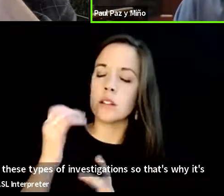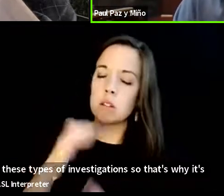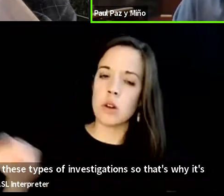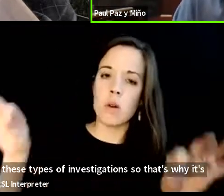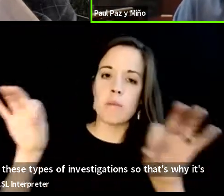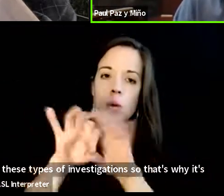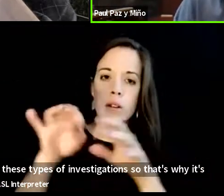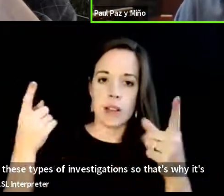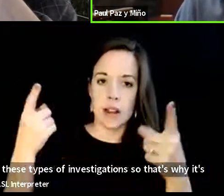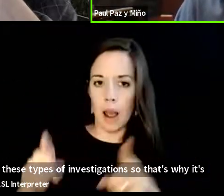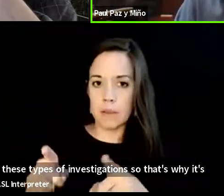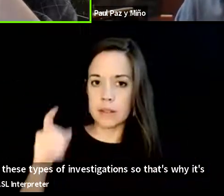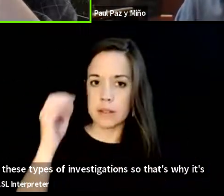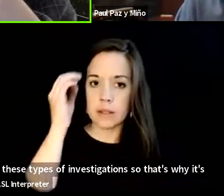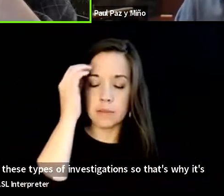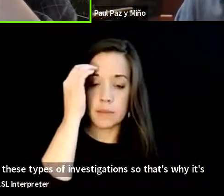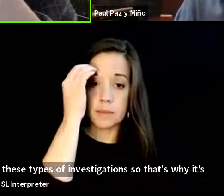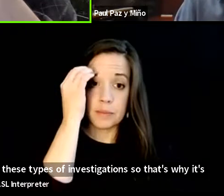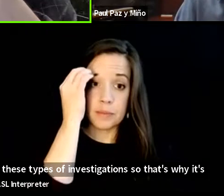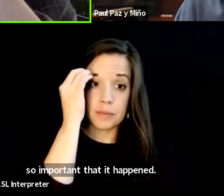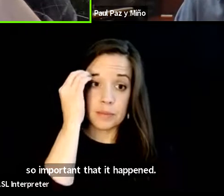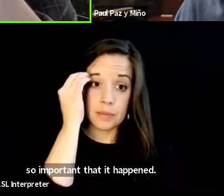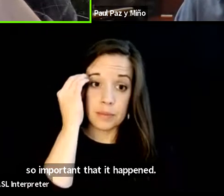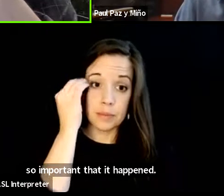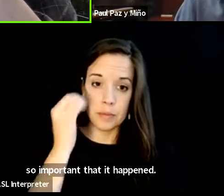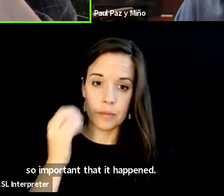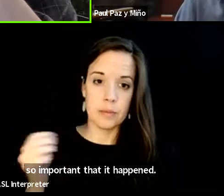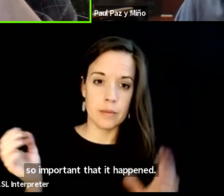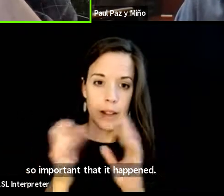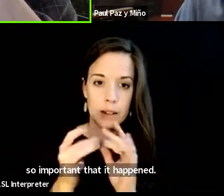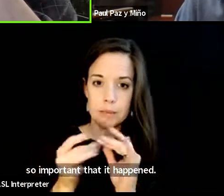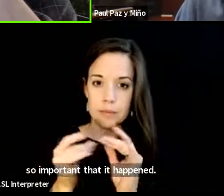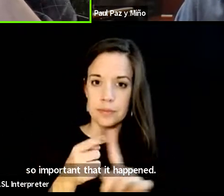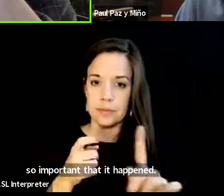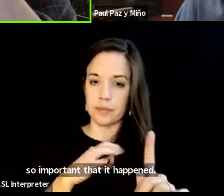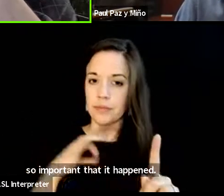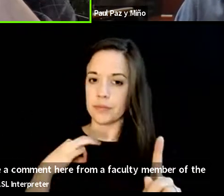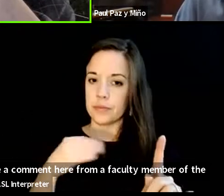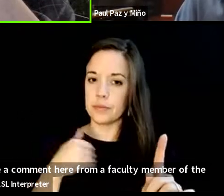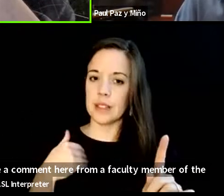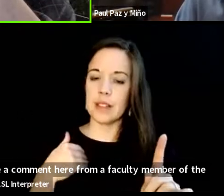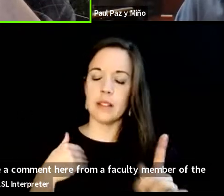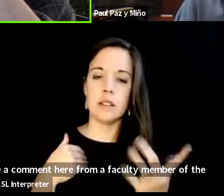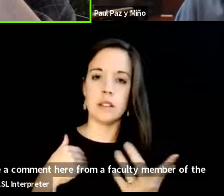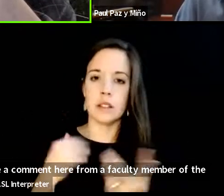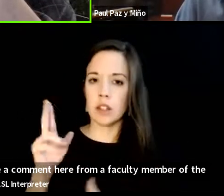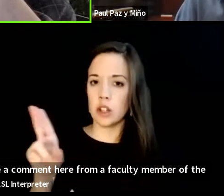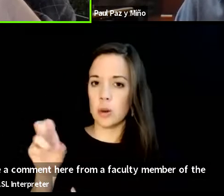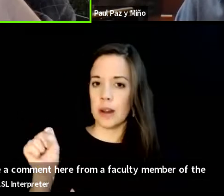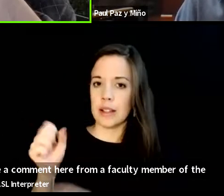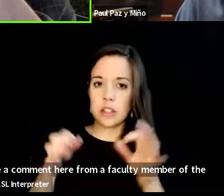i have a comment here from a faculty member the degree to which the u.s justice system is collaborating with this